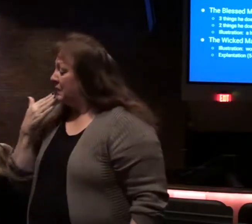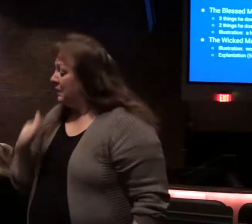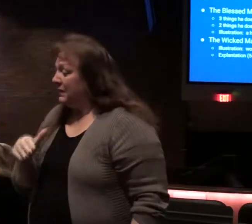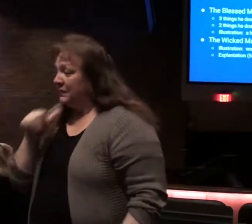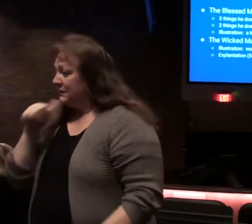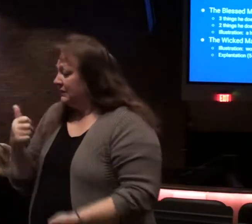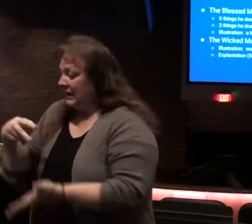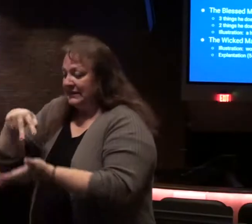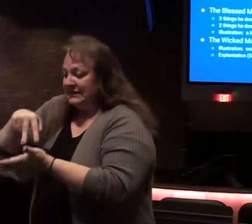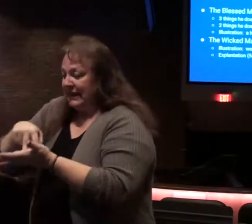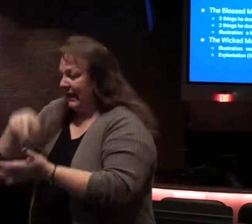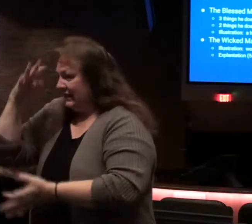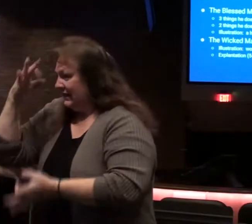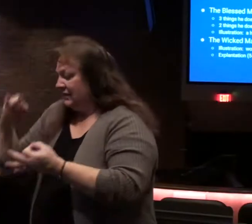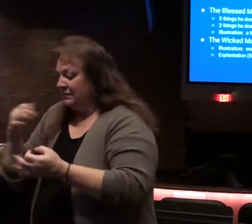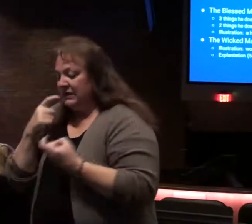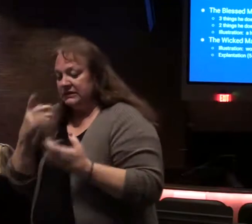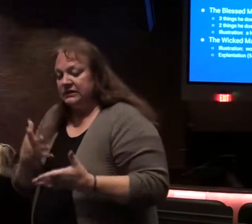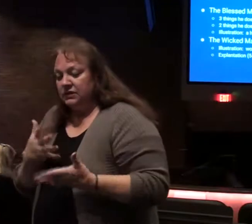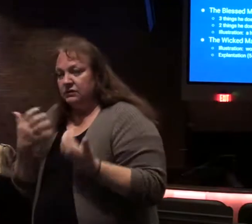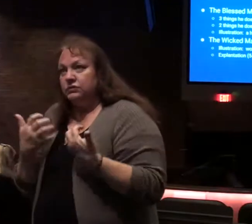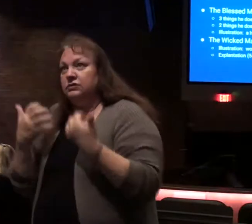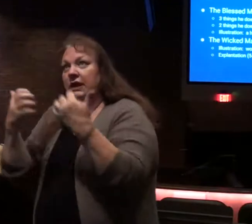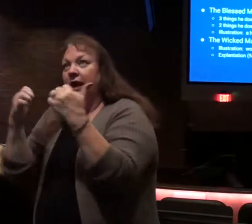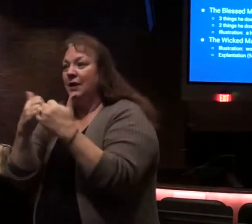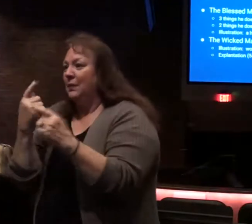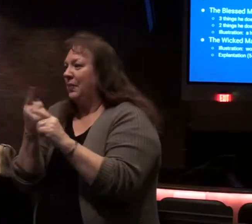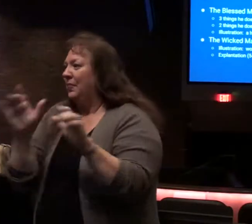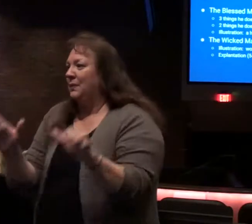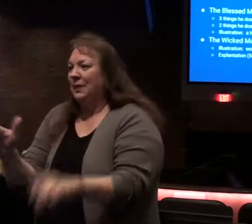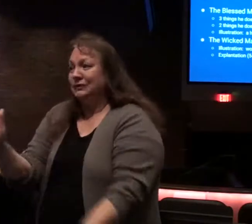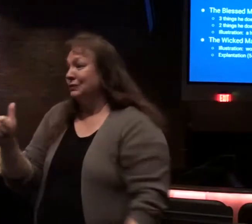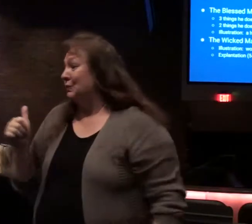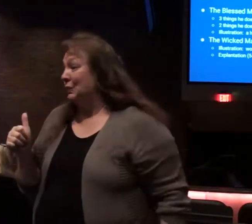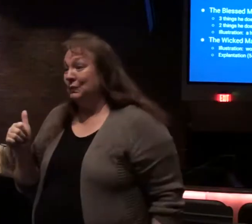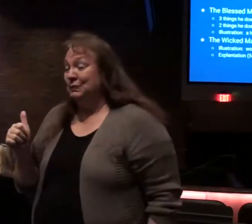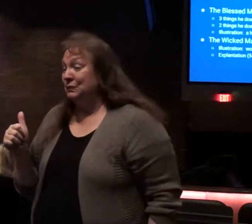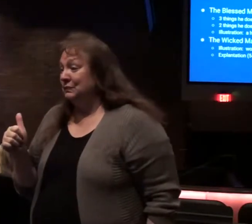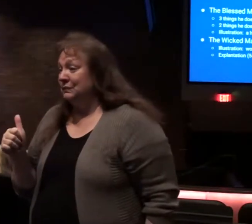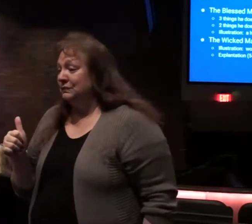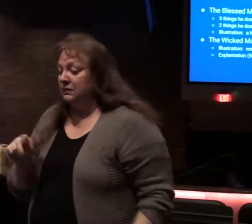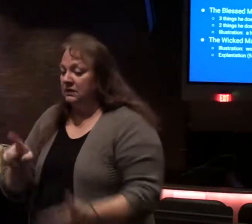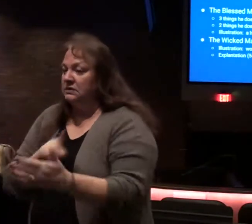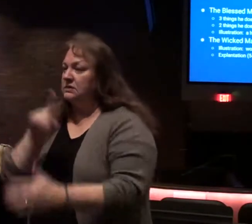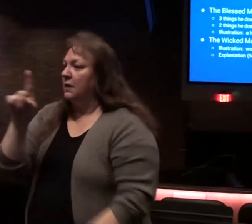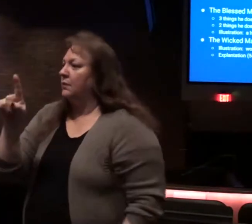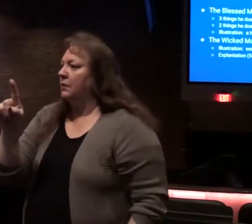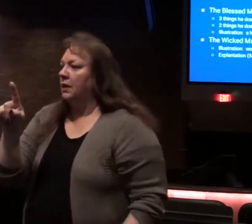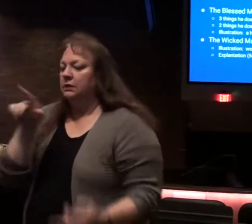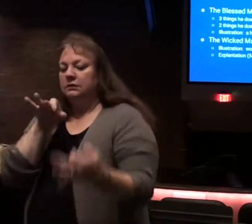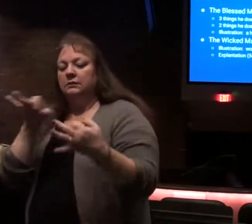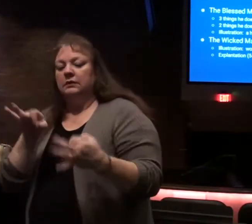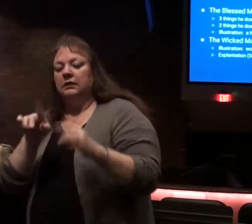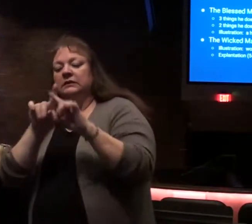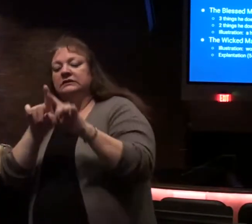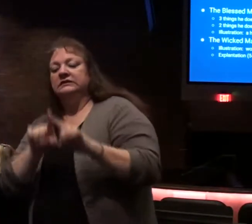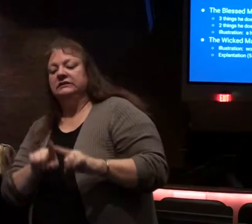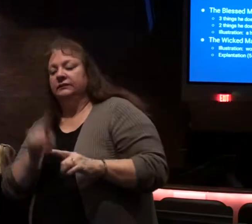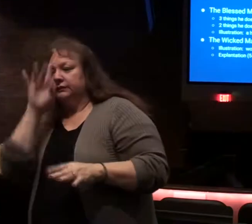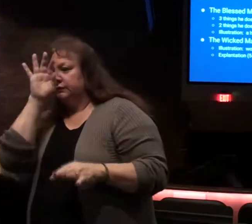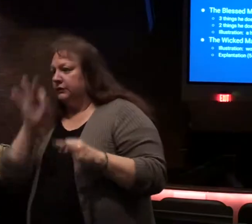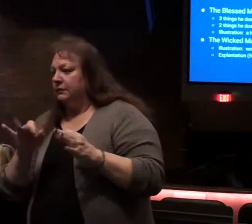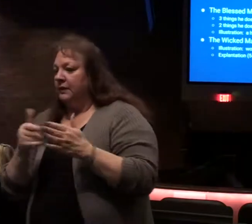not stand in the judgment or sinners in the assembly of the righteous Psalm 1 doesn't lay out the different judgments